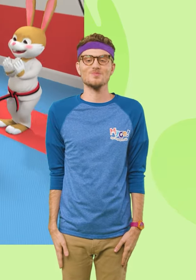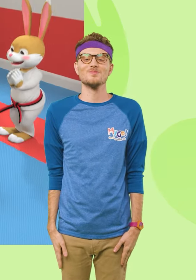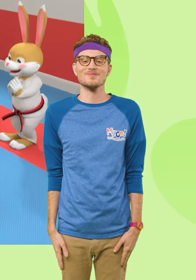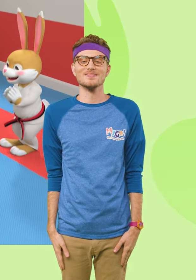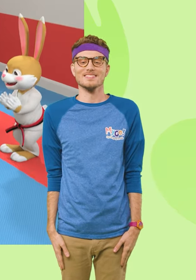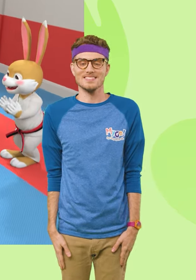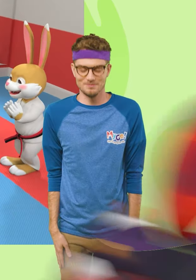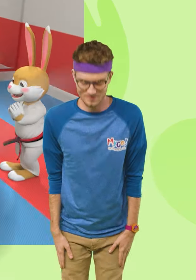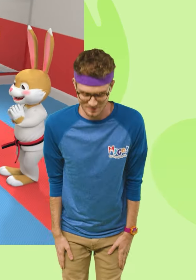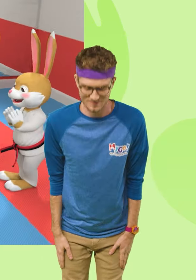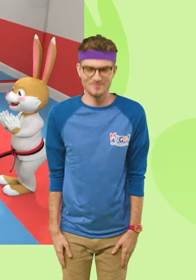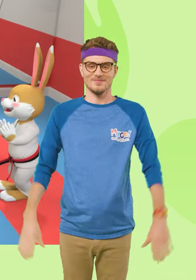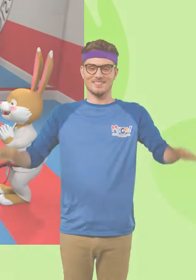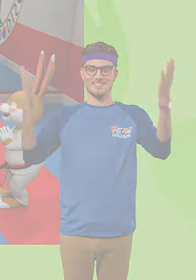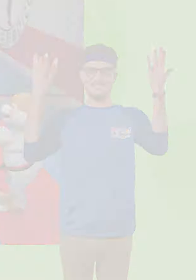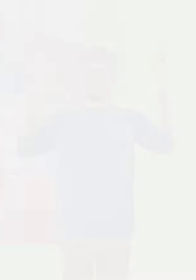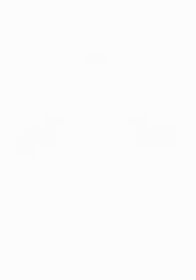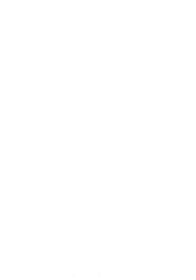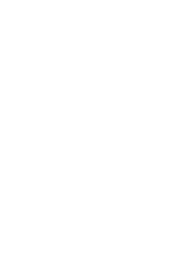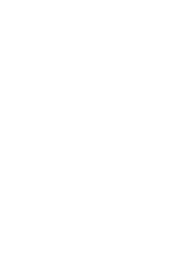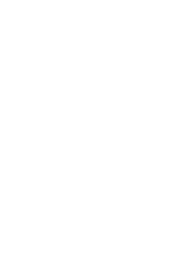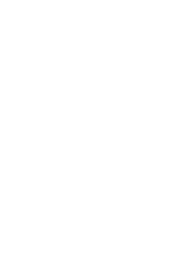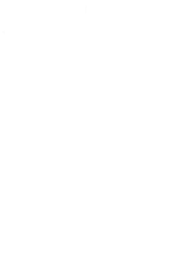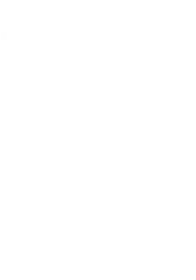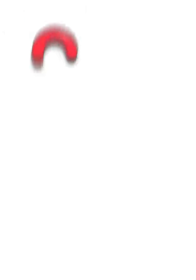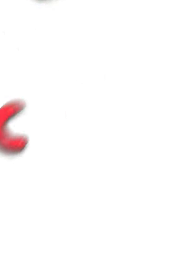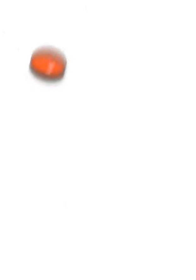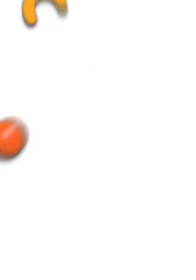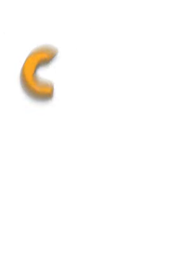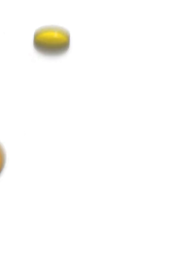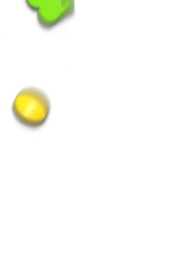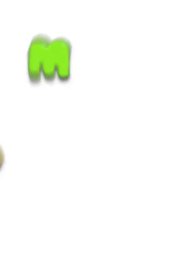Don't up if Get out way Noo, noo!